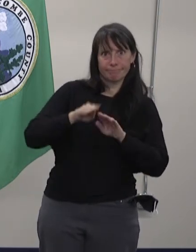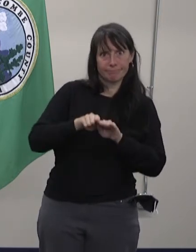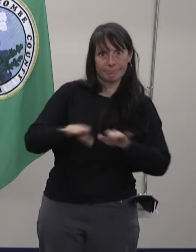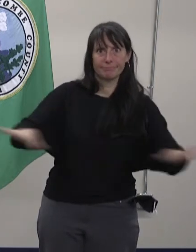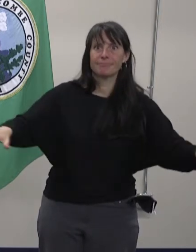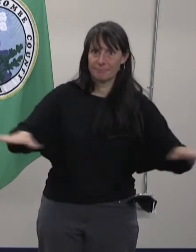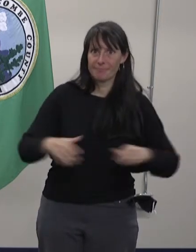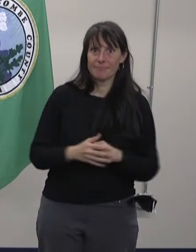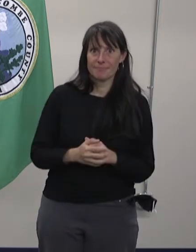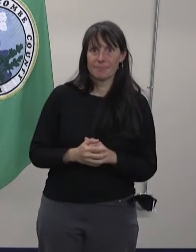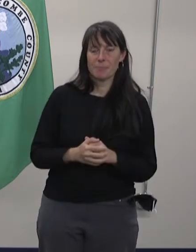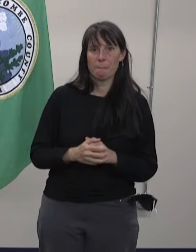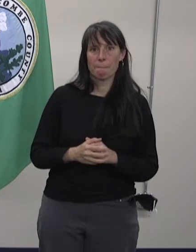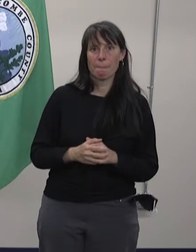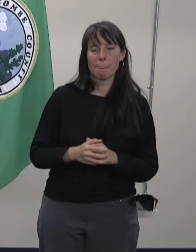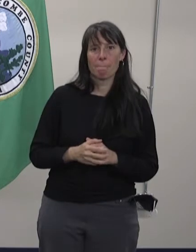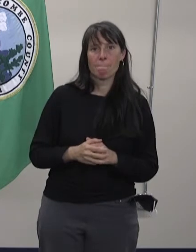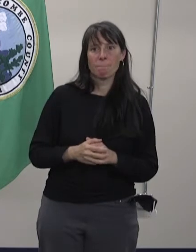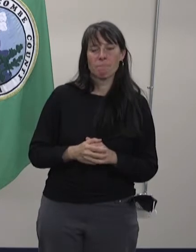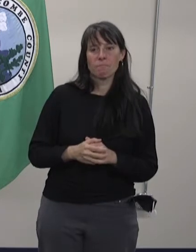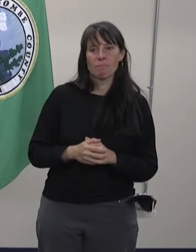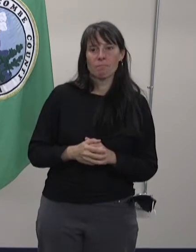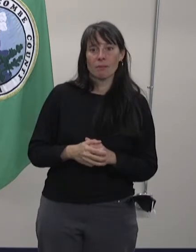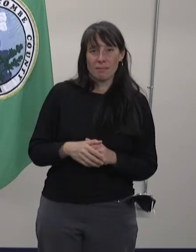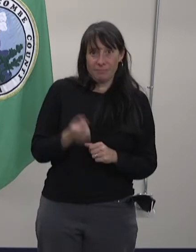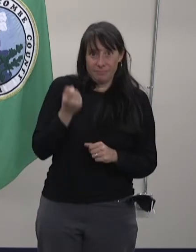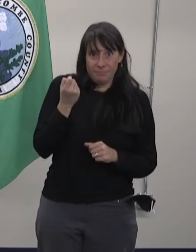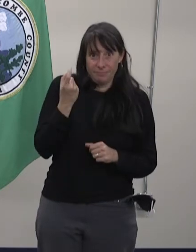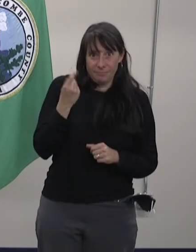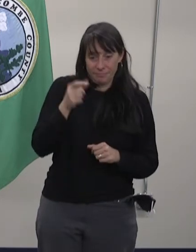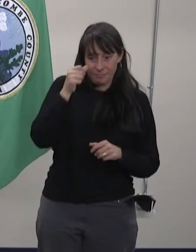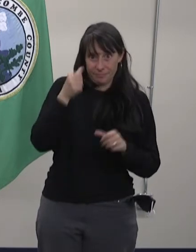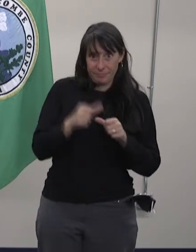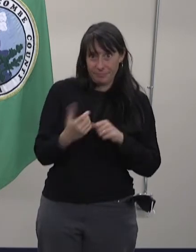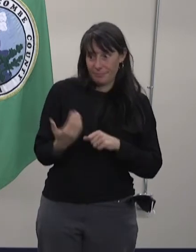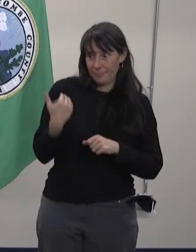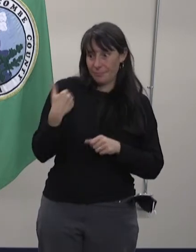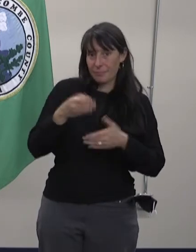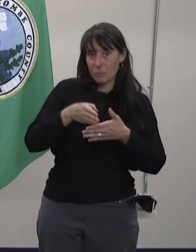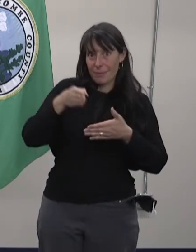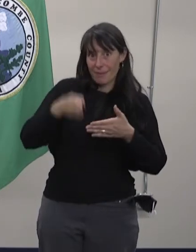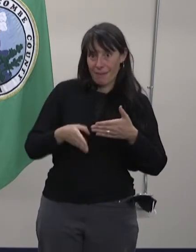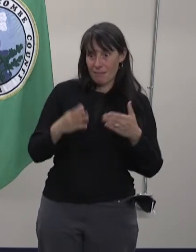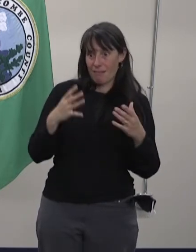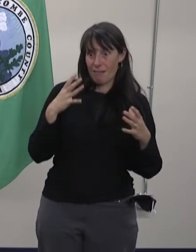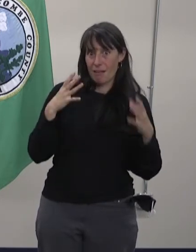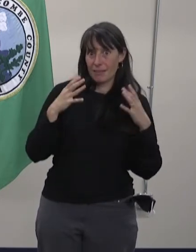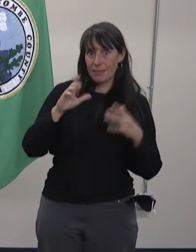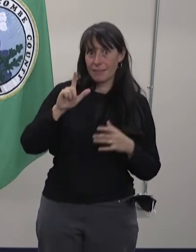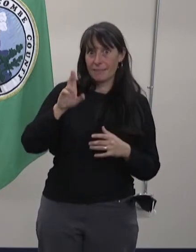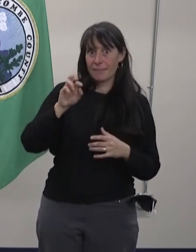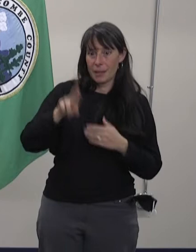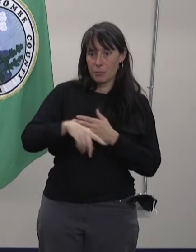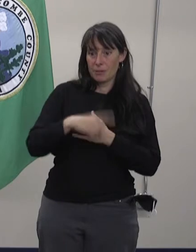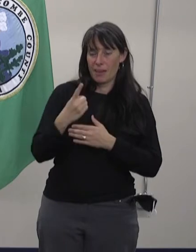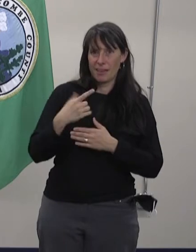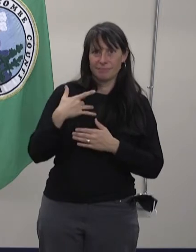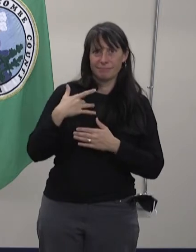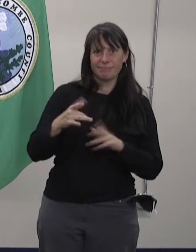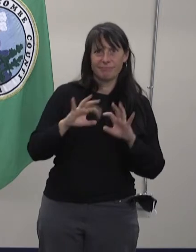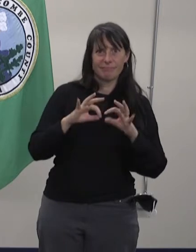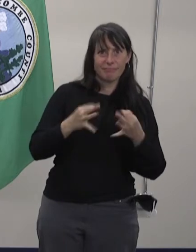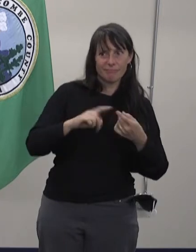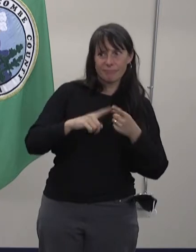It is important to note that given that we just concluded a major holiday where traditionally families and friends have celebrated with